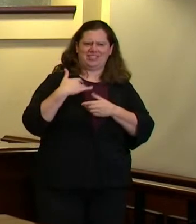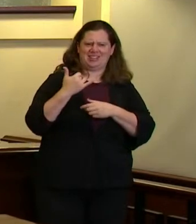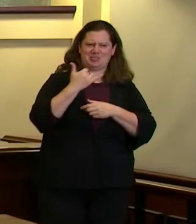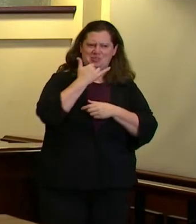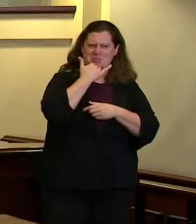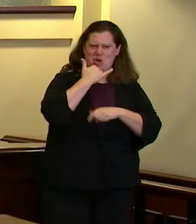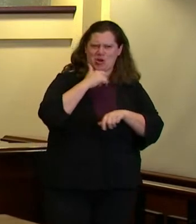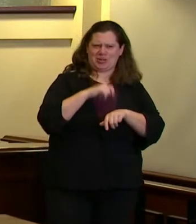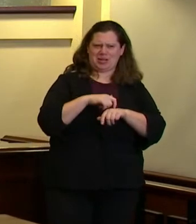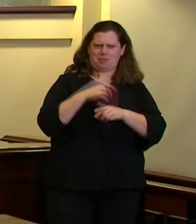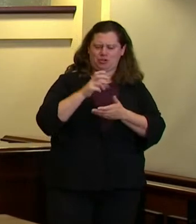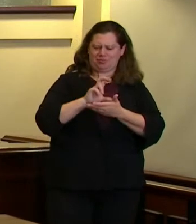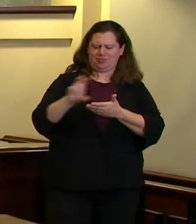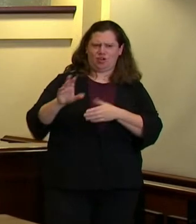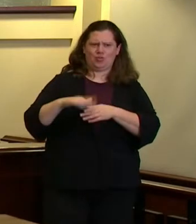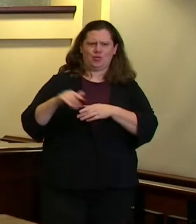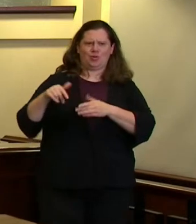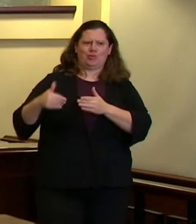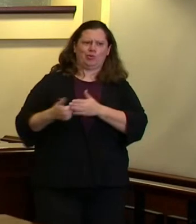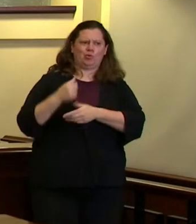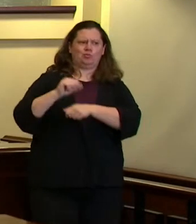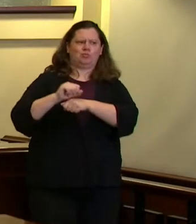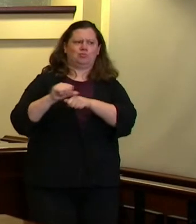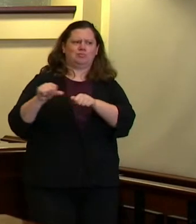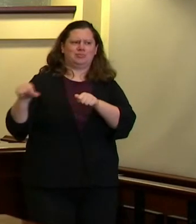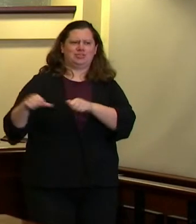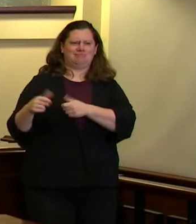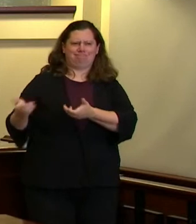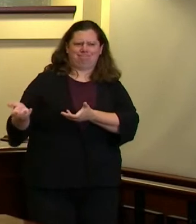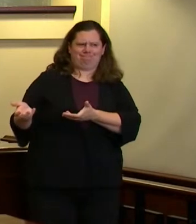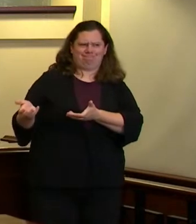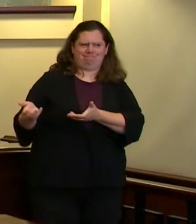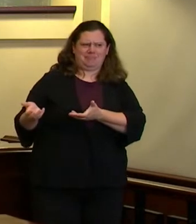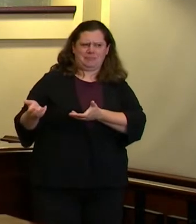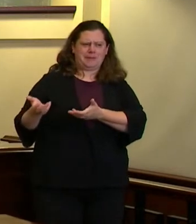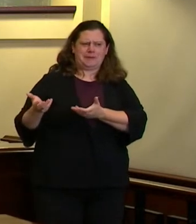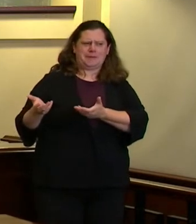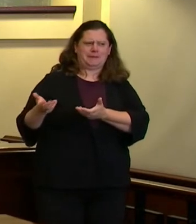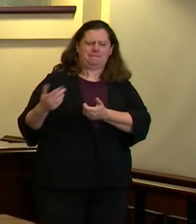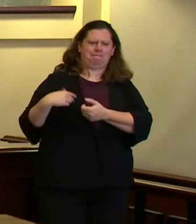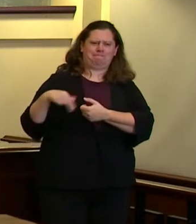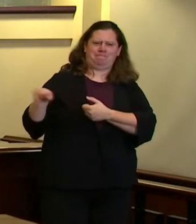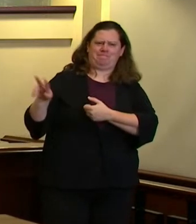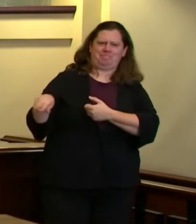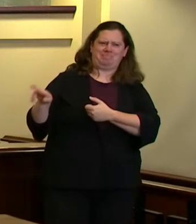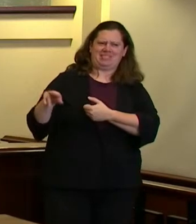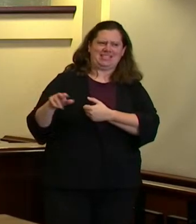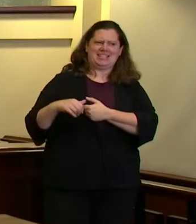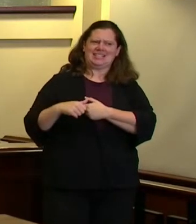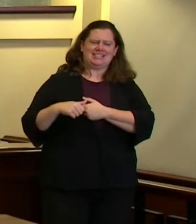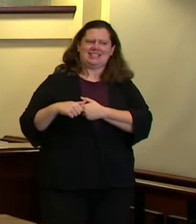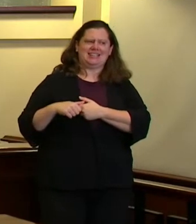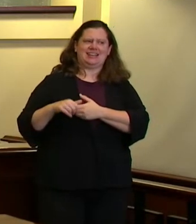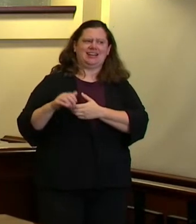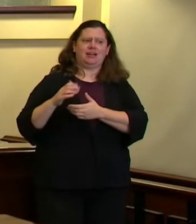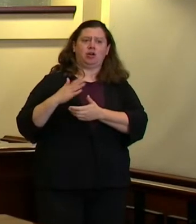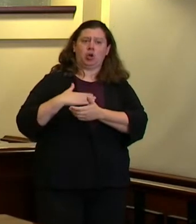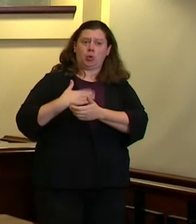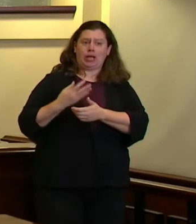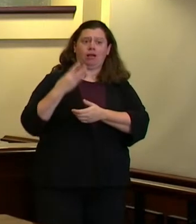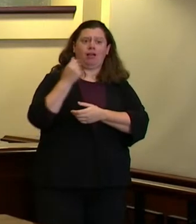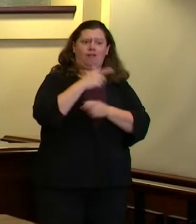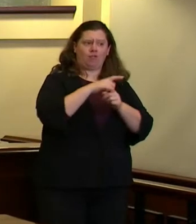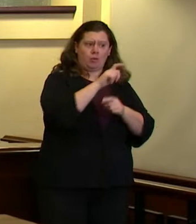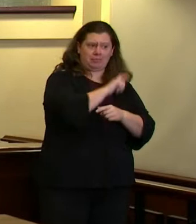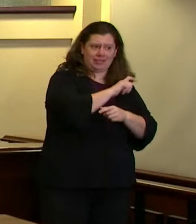and also it makes me wonder about the leadership of portland police chief fire chief seems